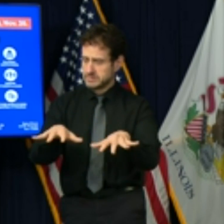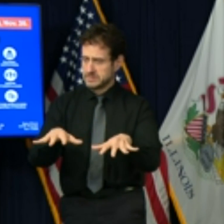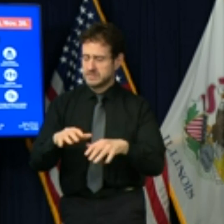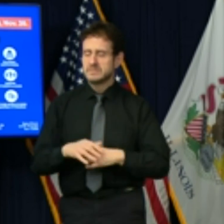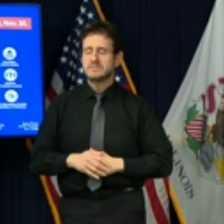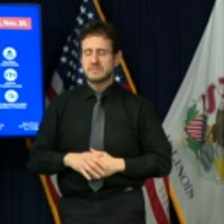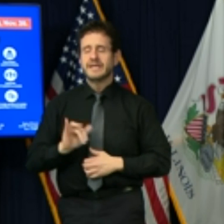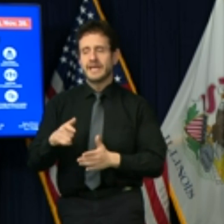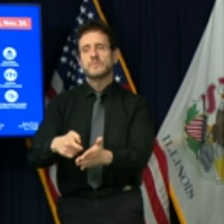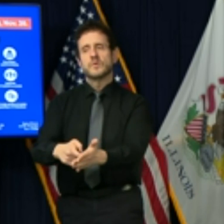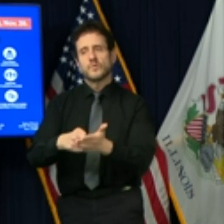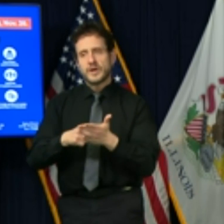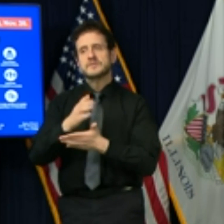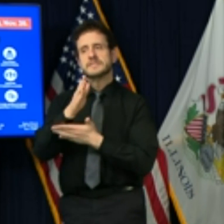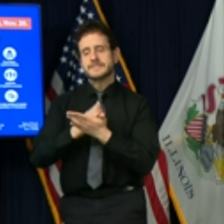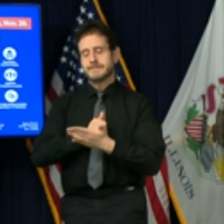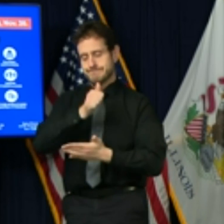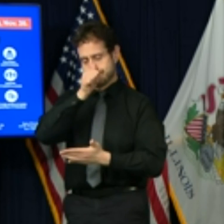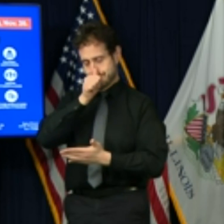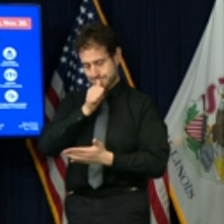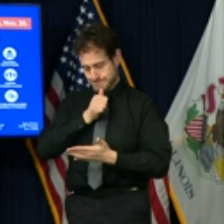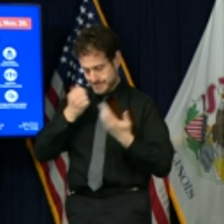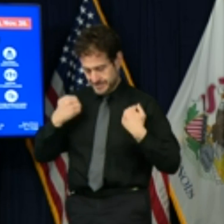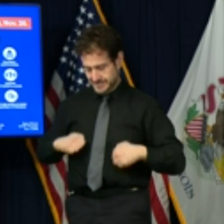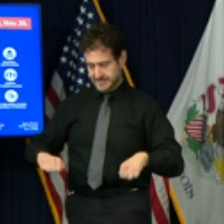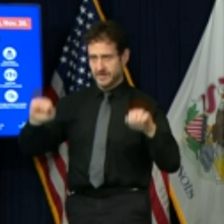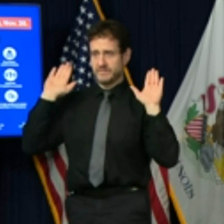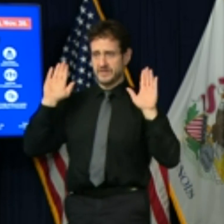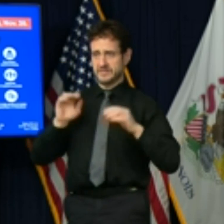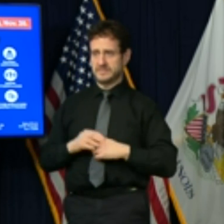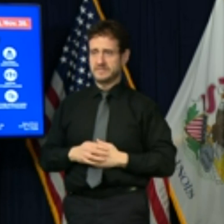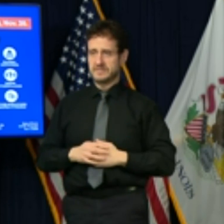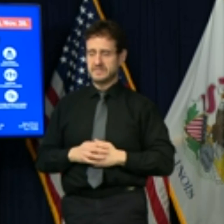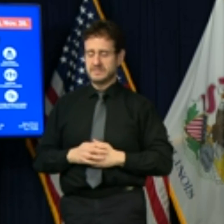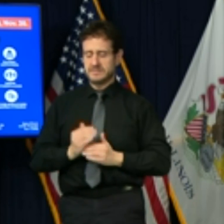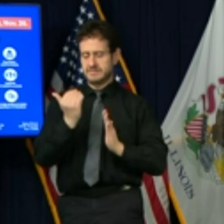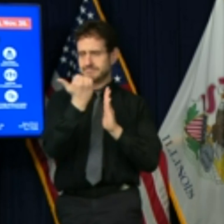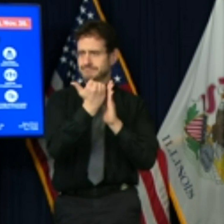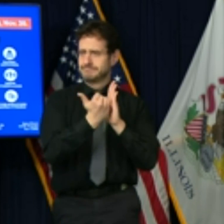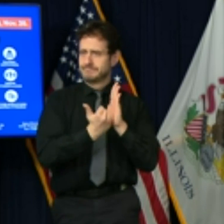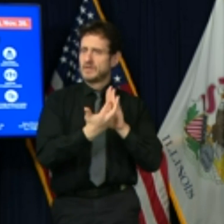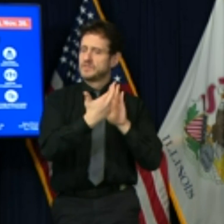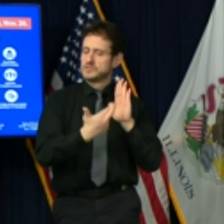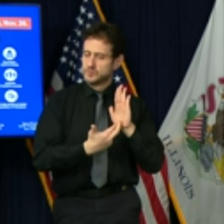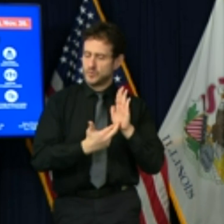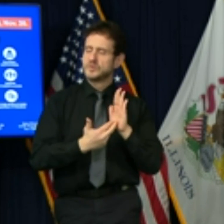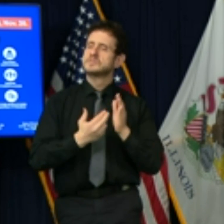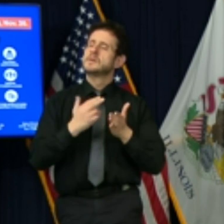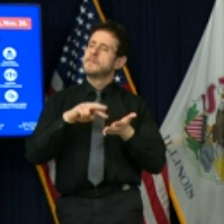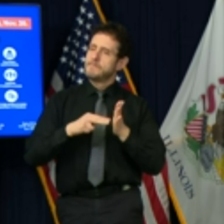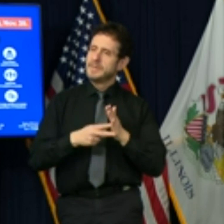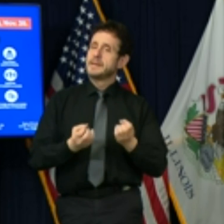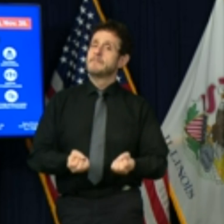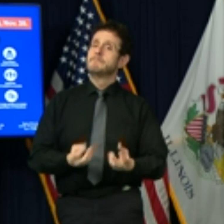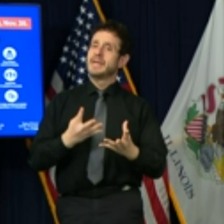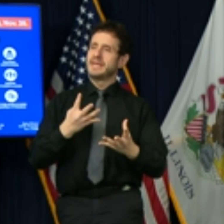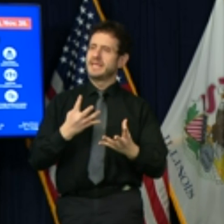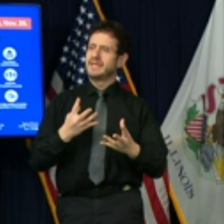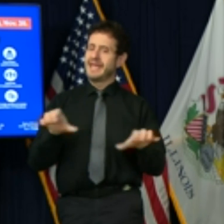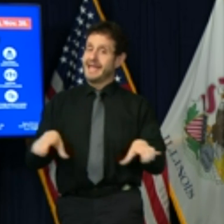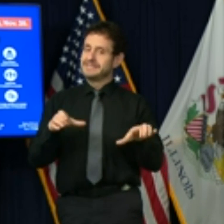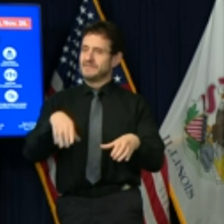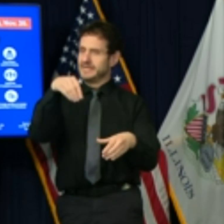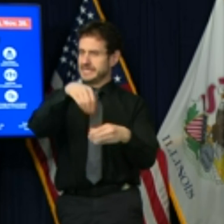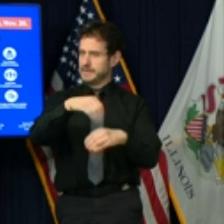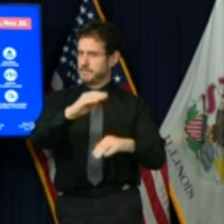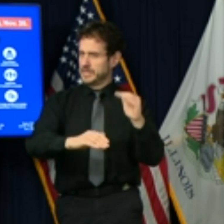require some sacrifice. These mitigations pause a number of indoor activities where the science shows us this